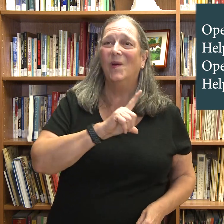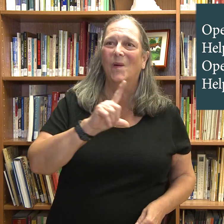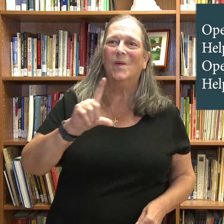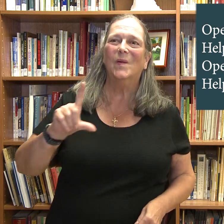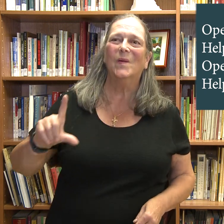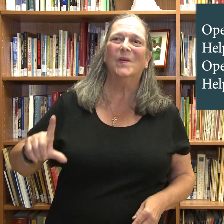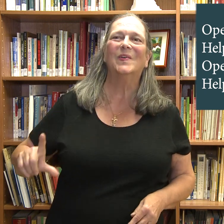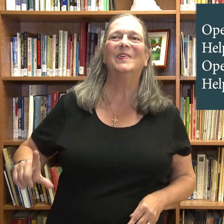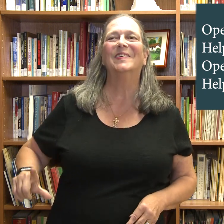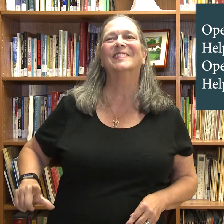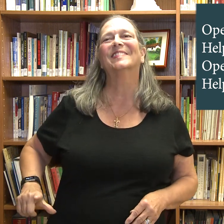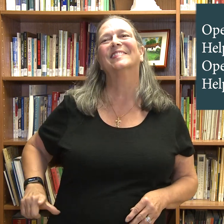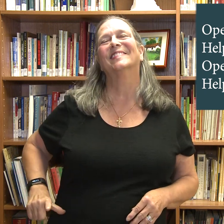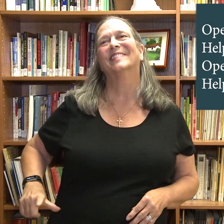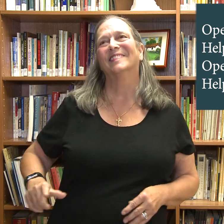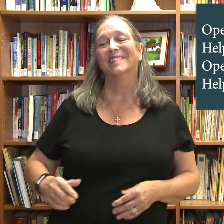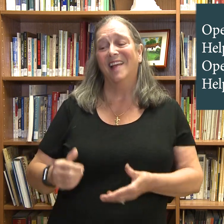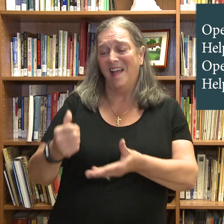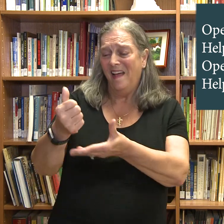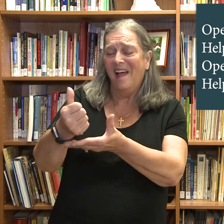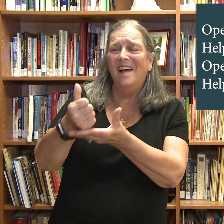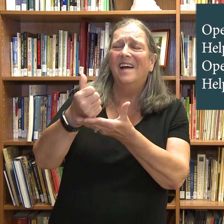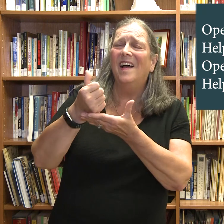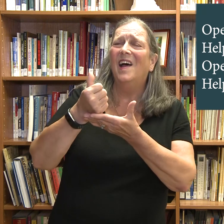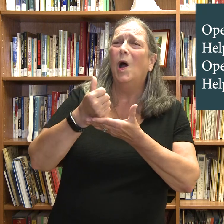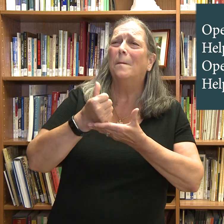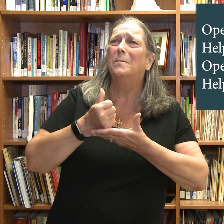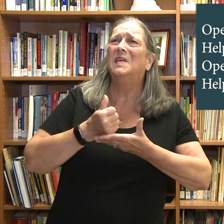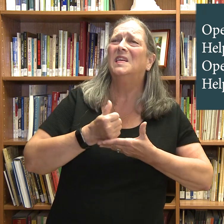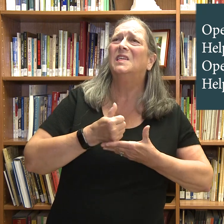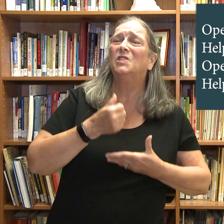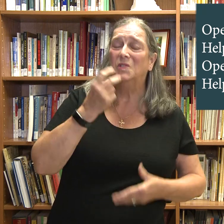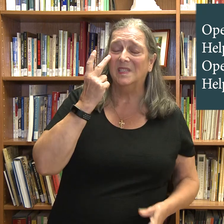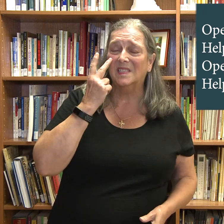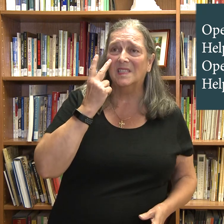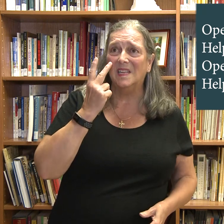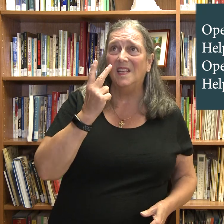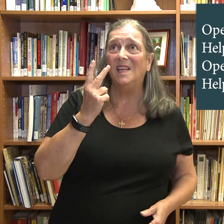Lord Help me to see